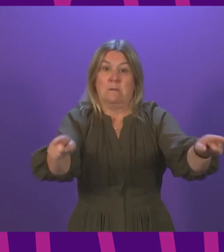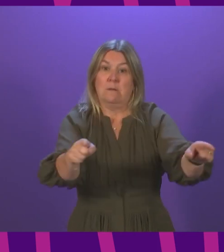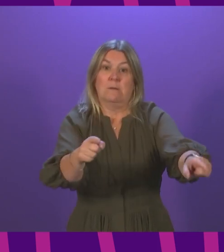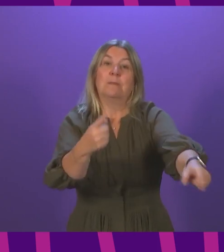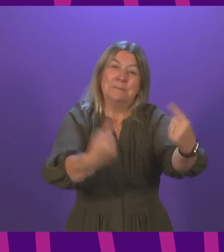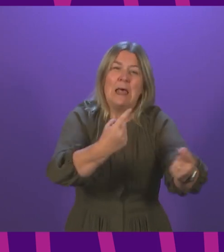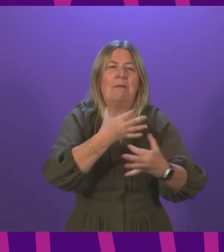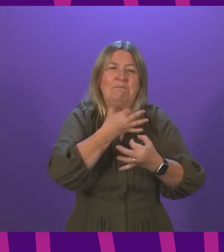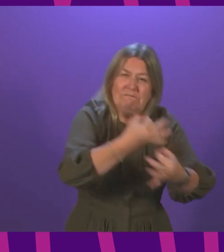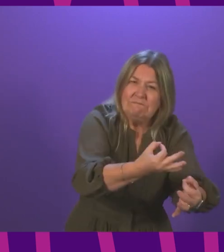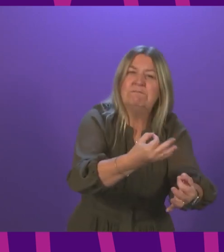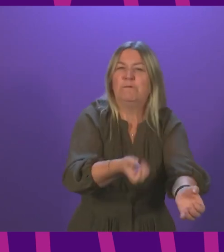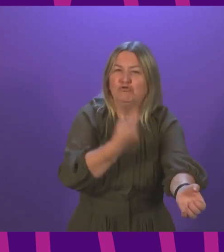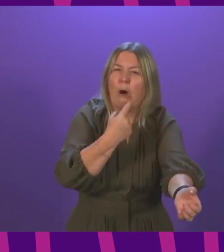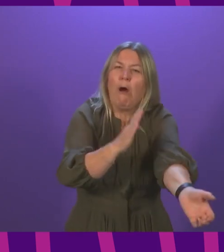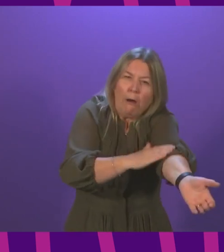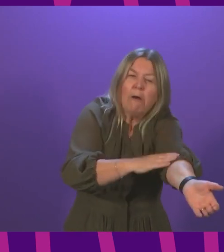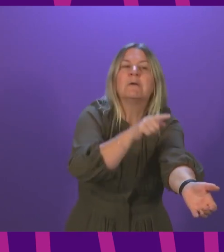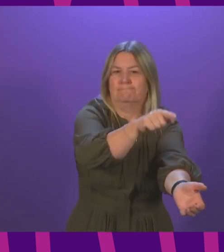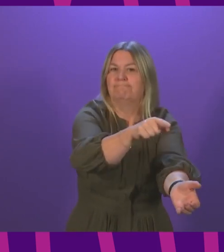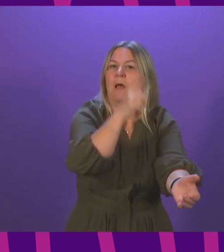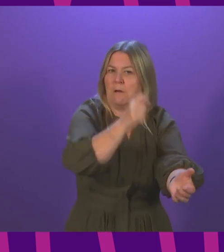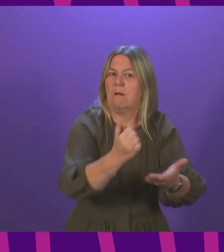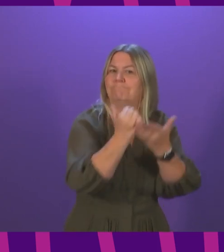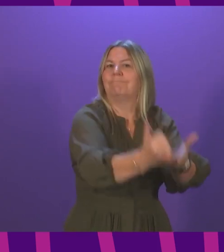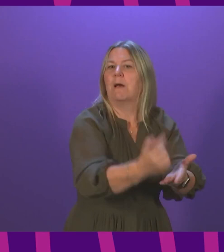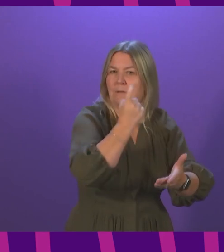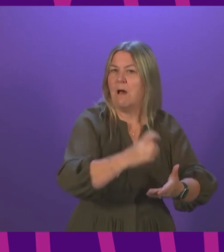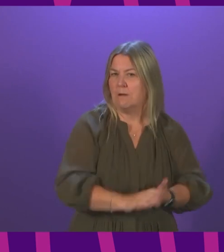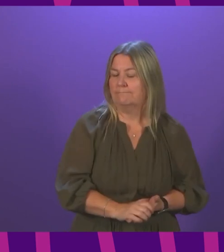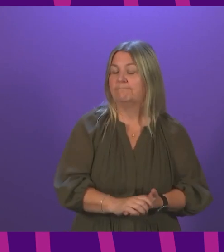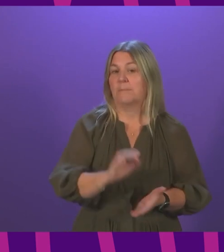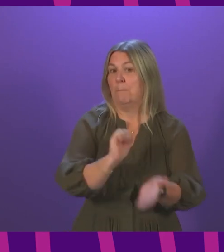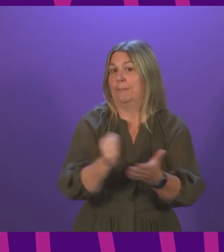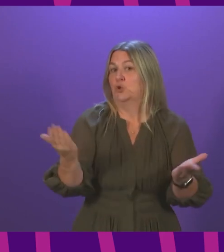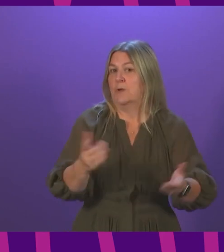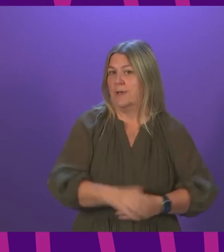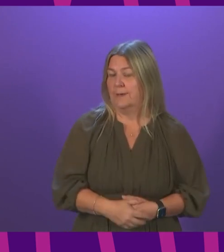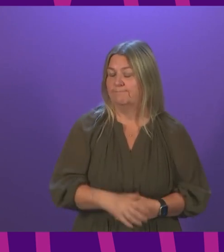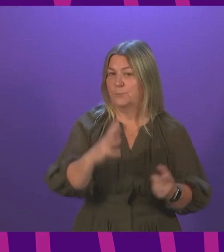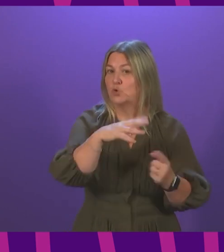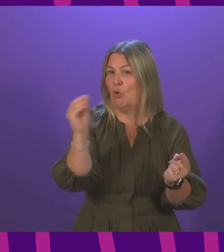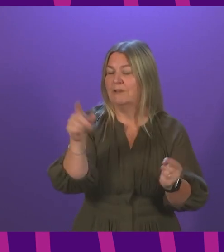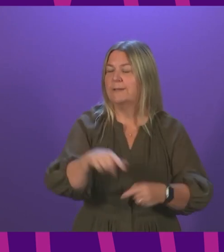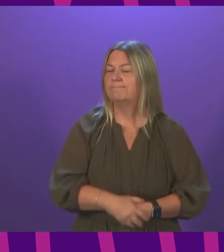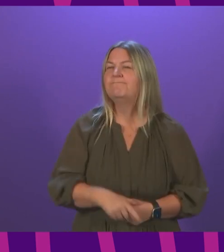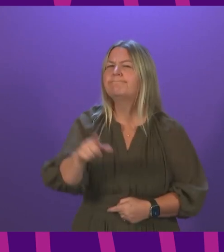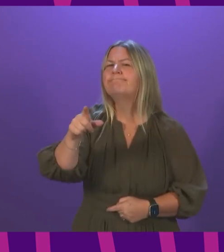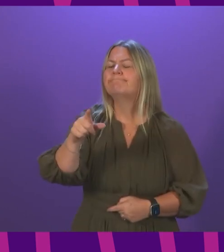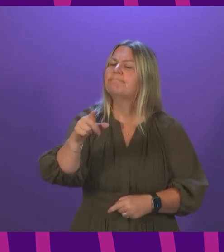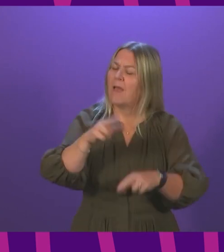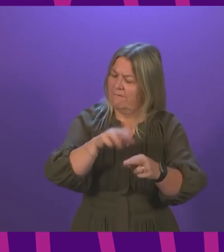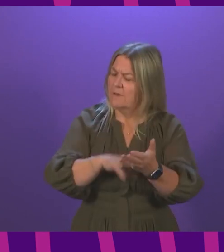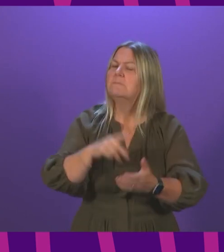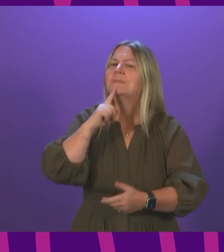shared it earlier this morning with the First Minister. In June, she said she would look with an open mind at any proposals that are brought